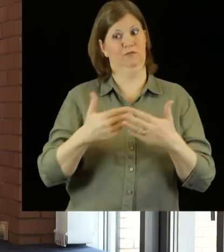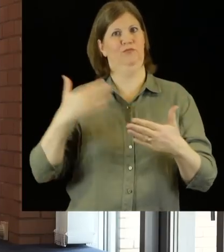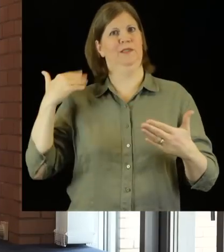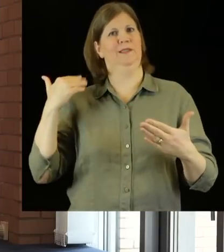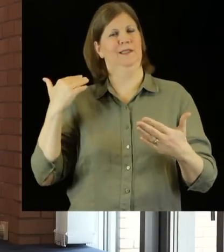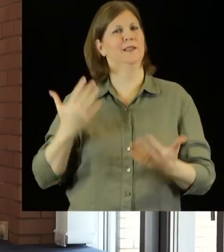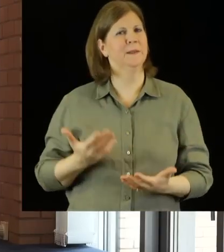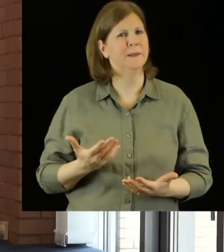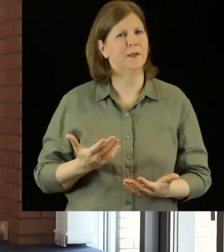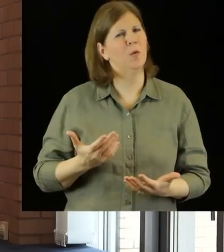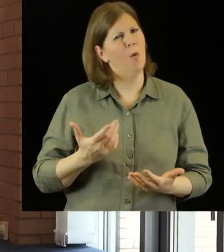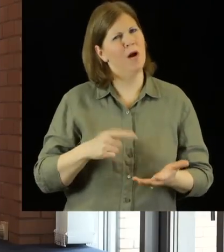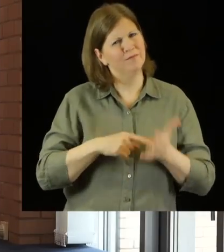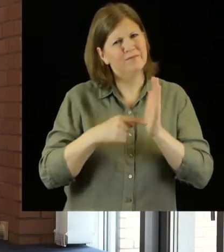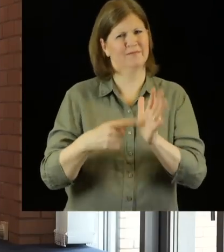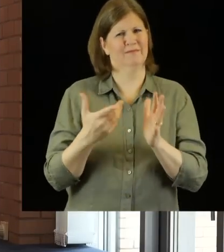years.